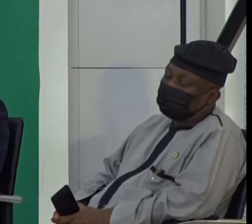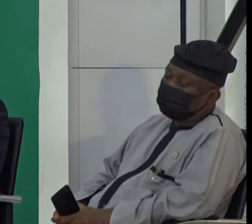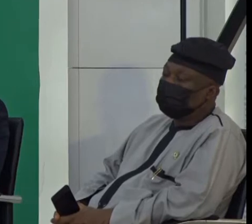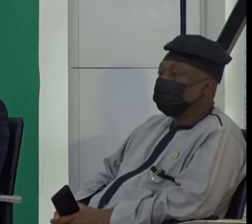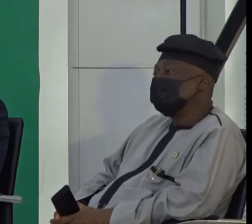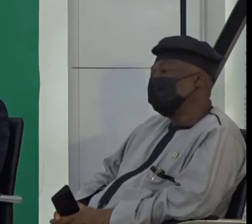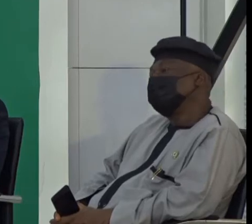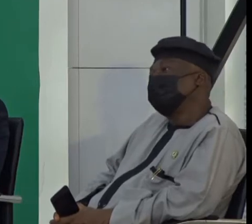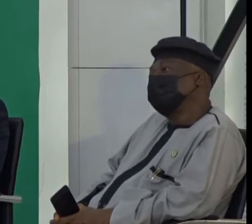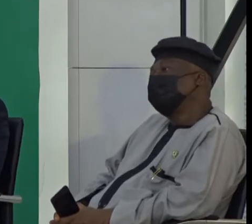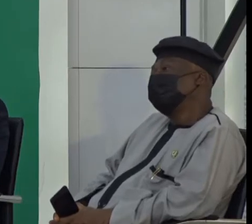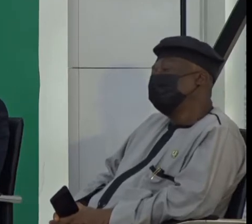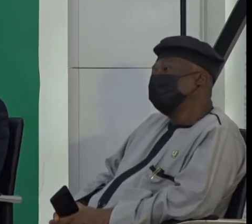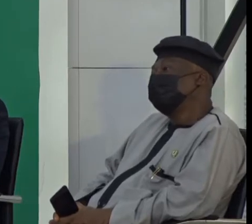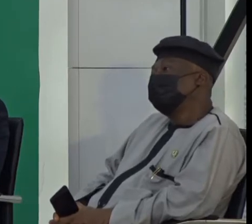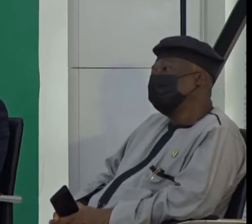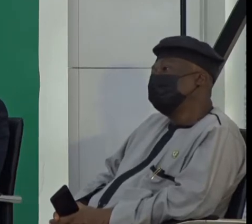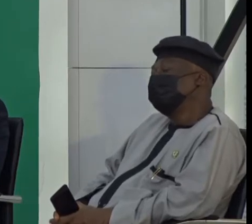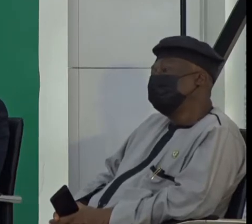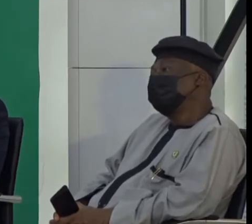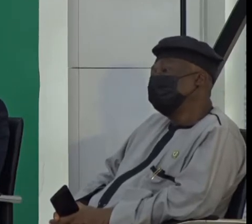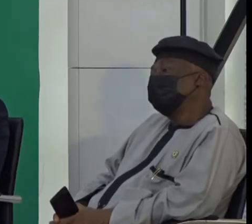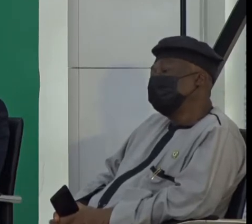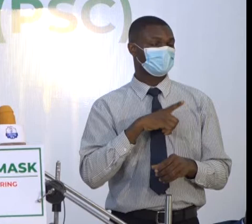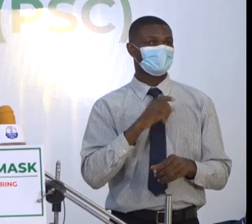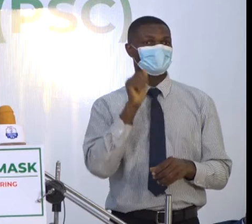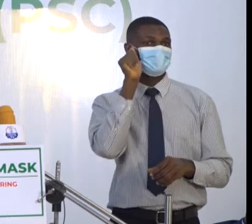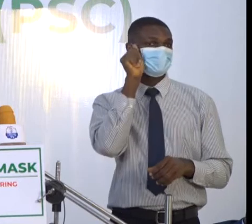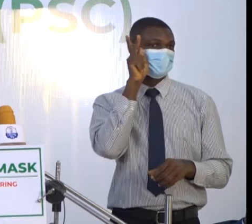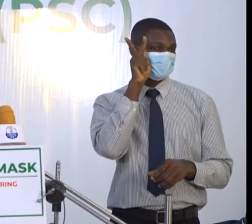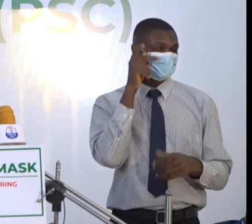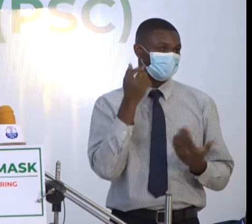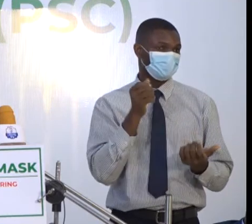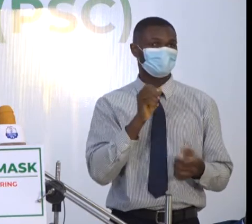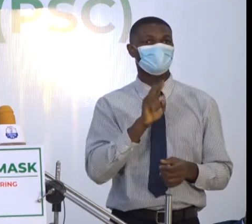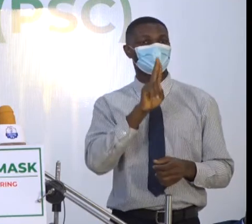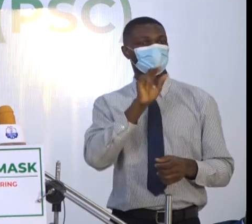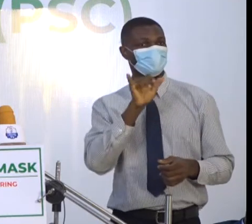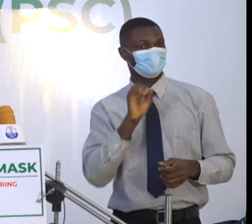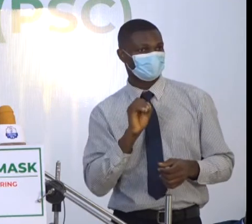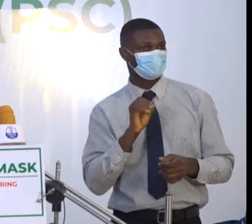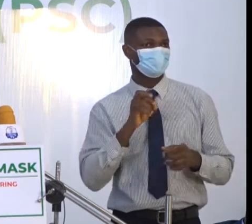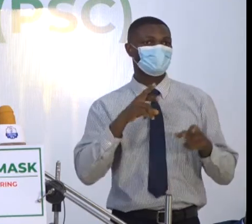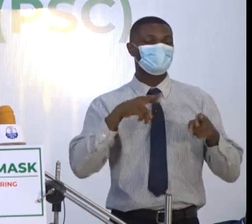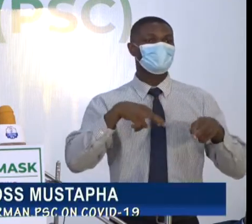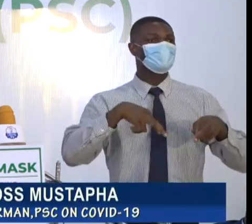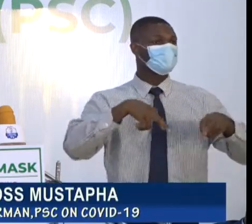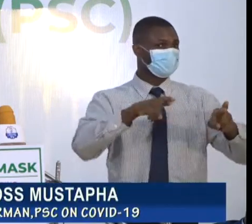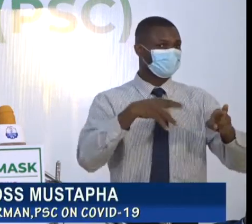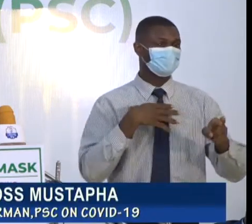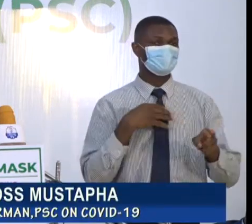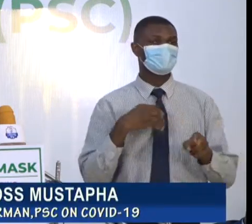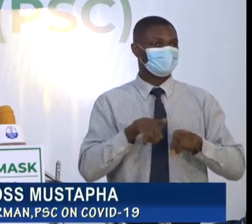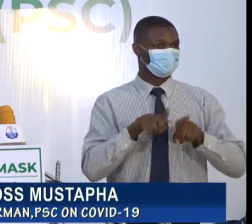in Lagos, Akwaibom, Oyo, Rivers and Plateau states